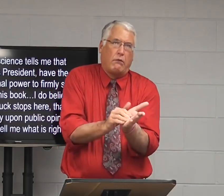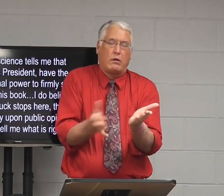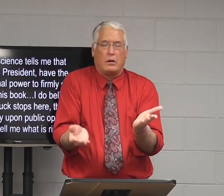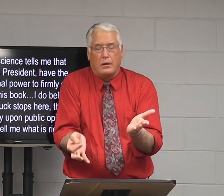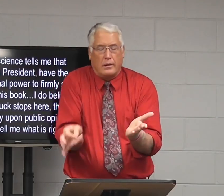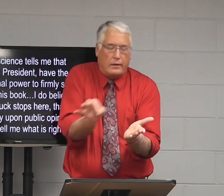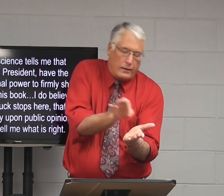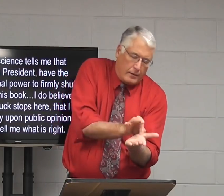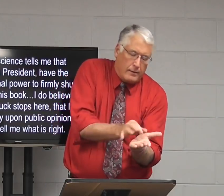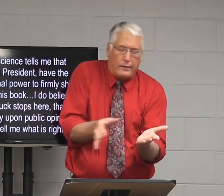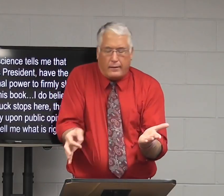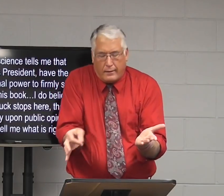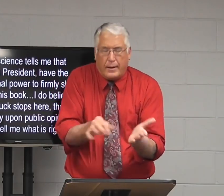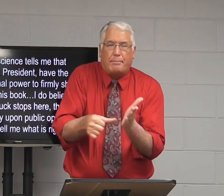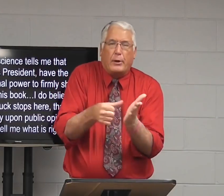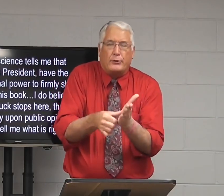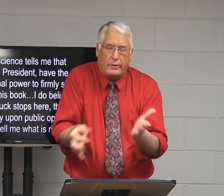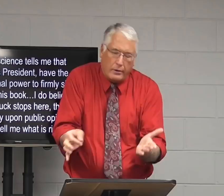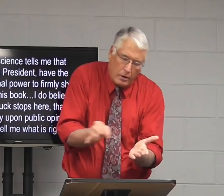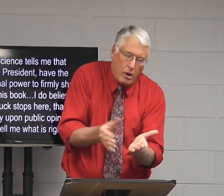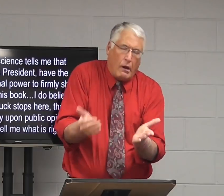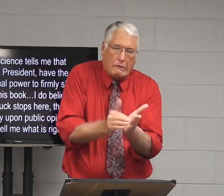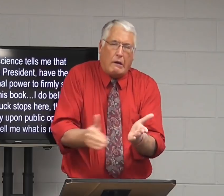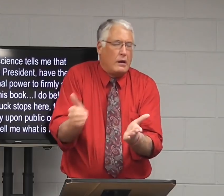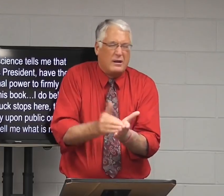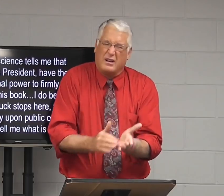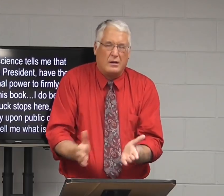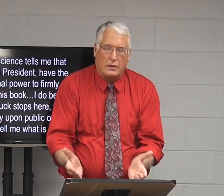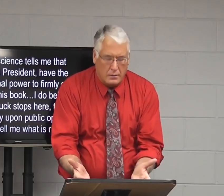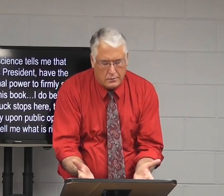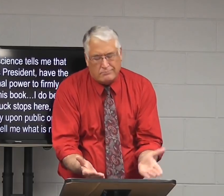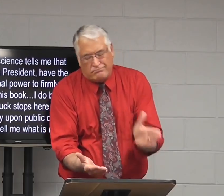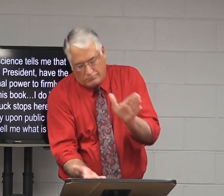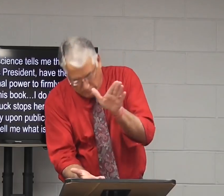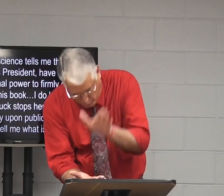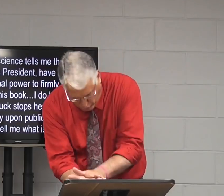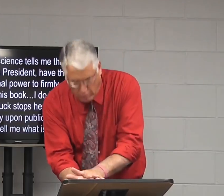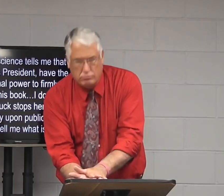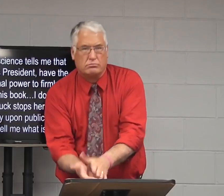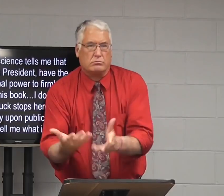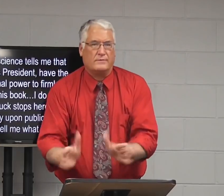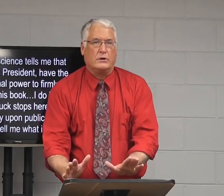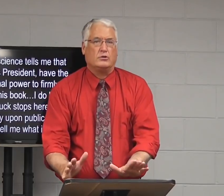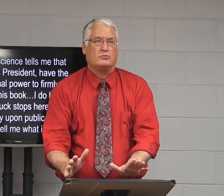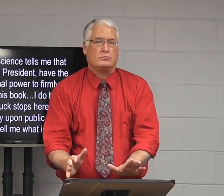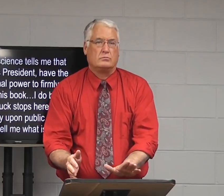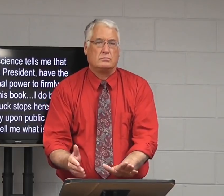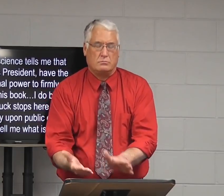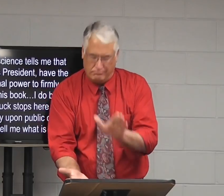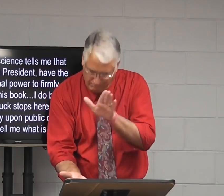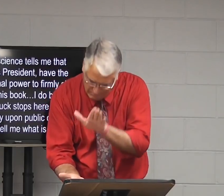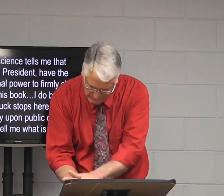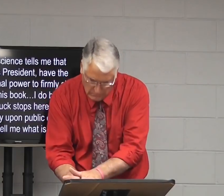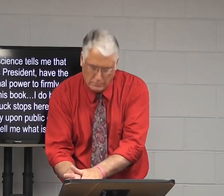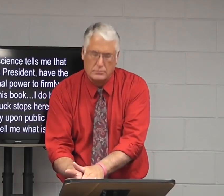You know, we keep trying to revisit it. know, we keep turning the pages over and over again. But we needed to close it